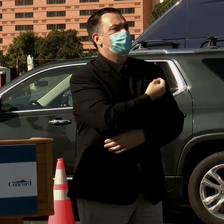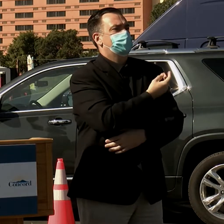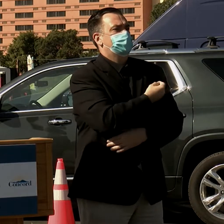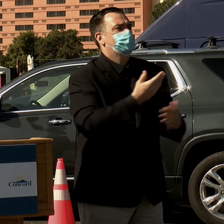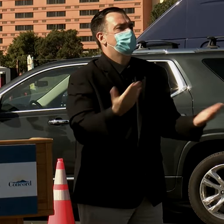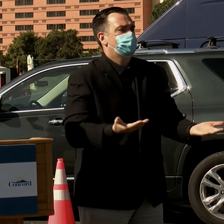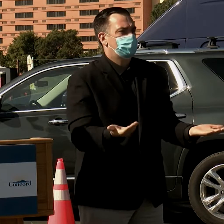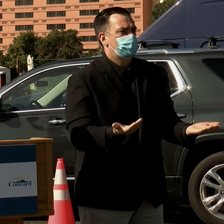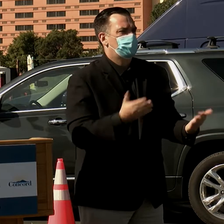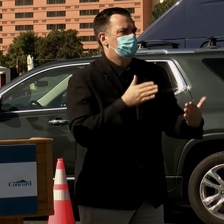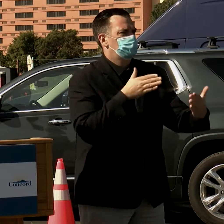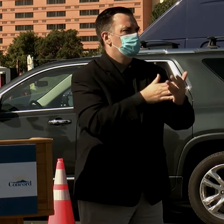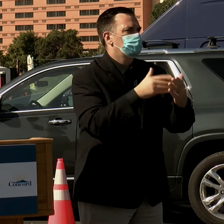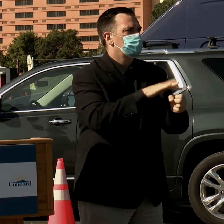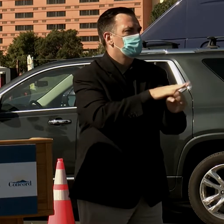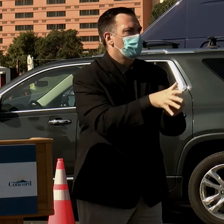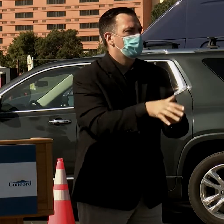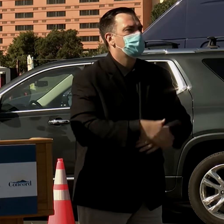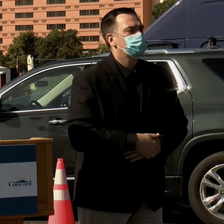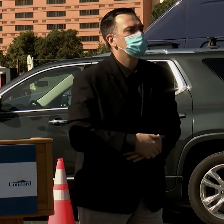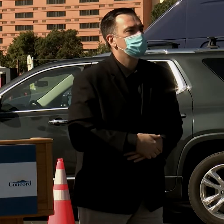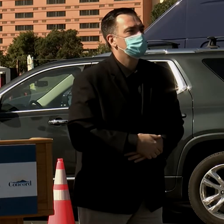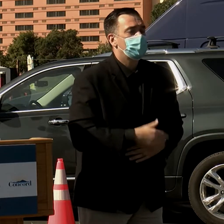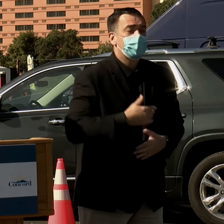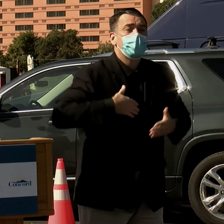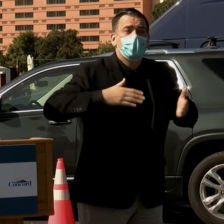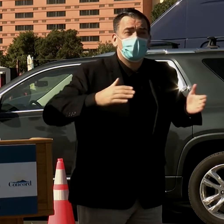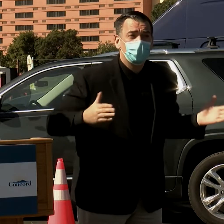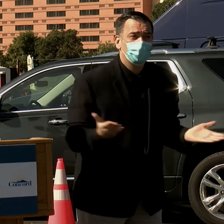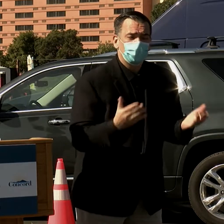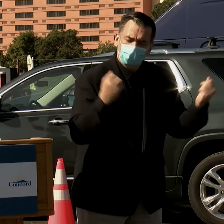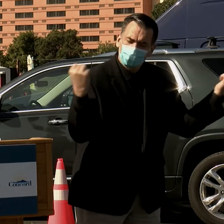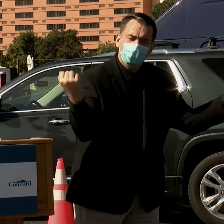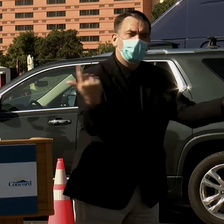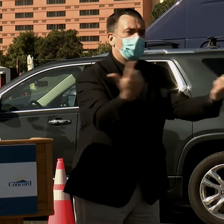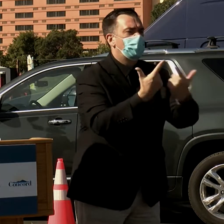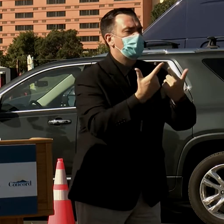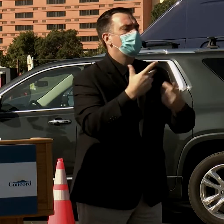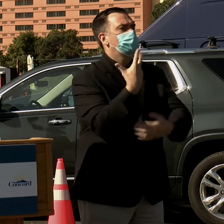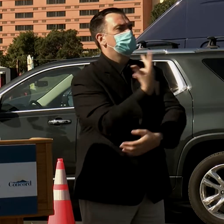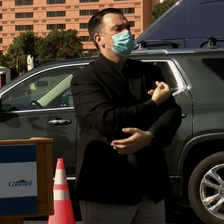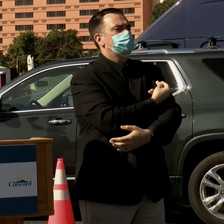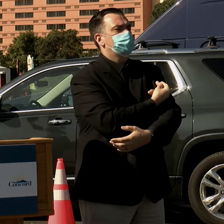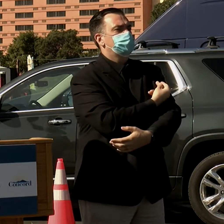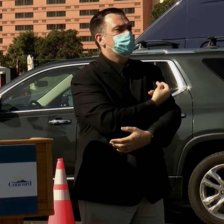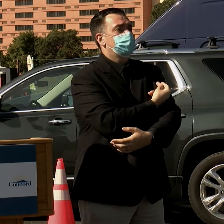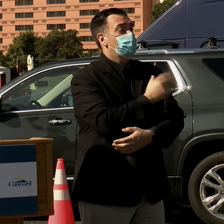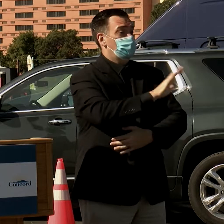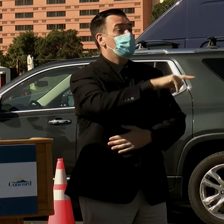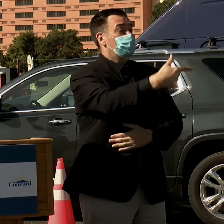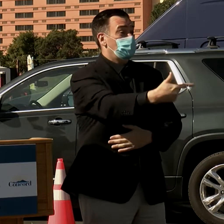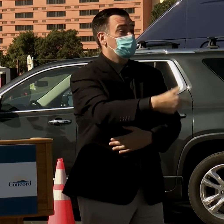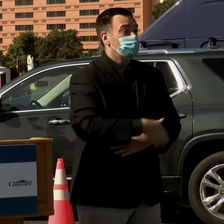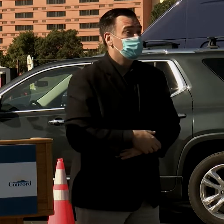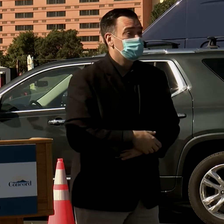against COVID. I urge everybody to get vaccinated when it's their turn. I've